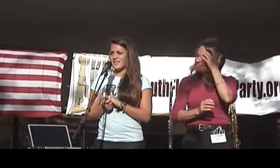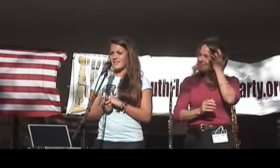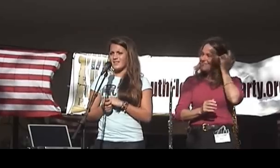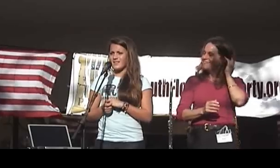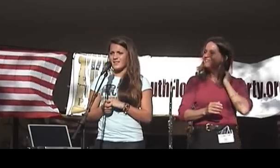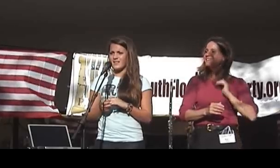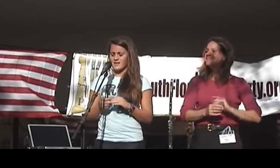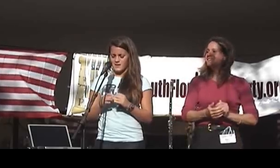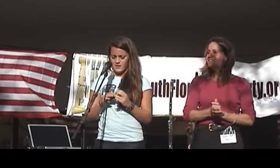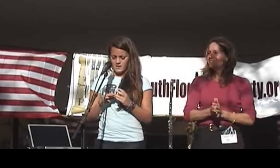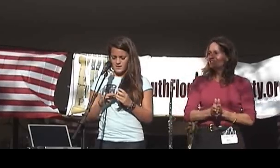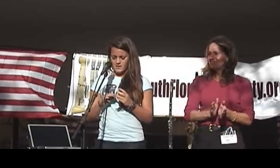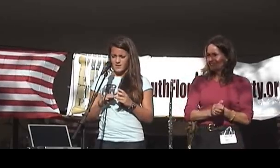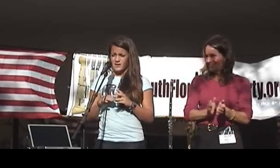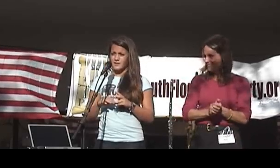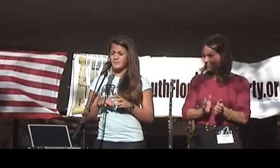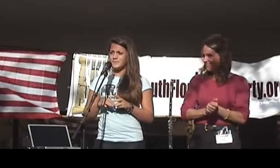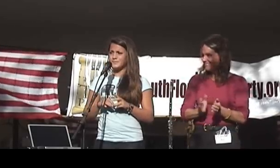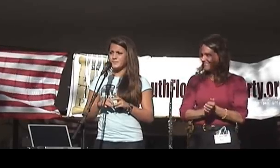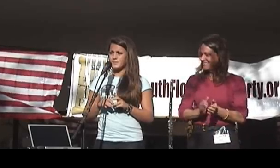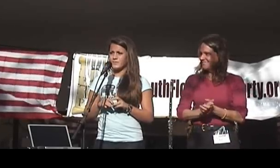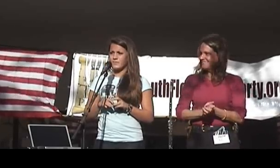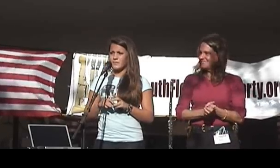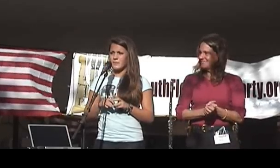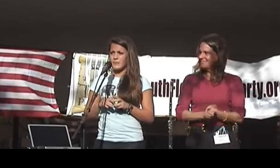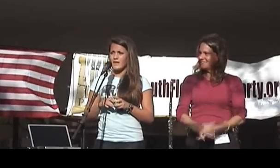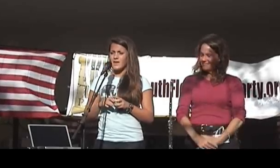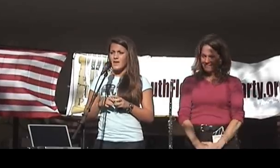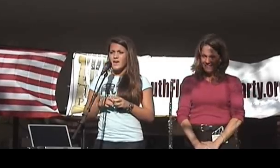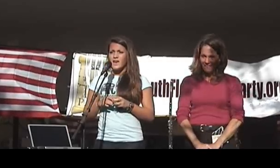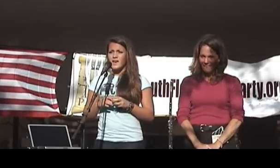You are good. are good. You are good.